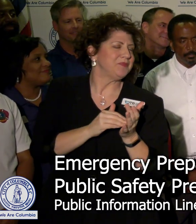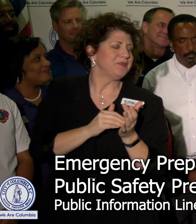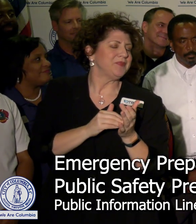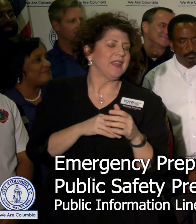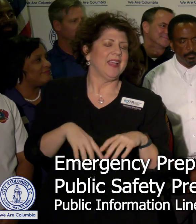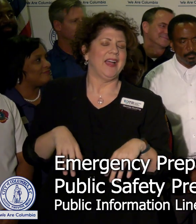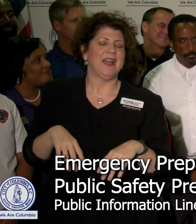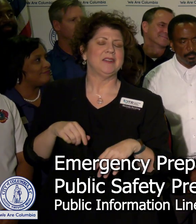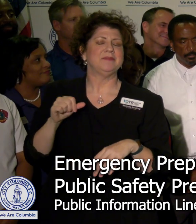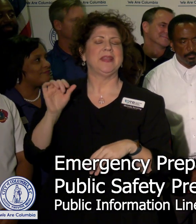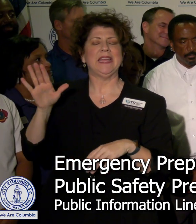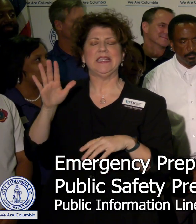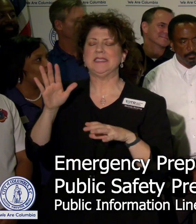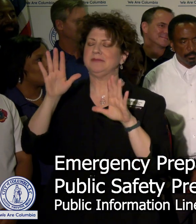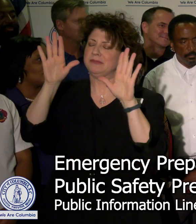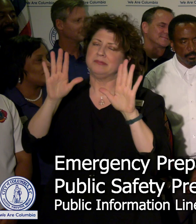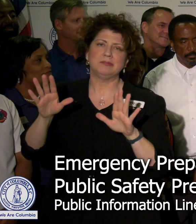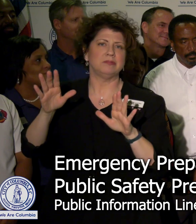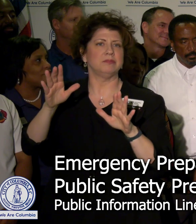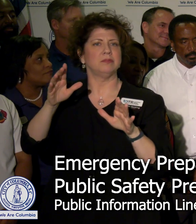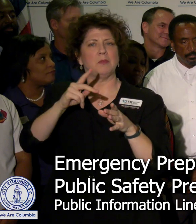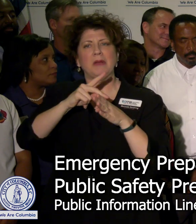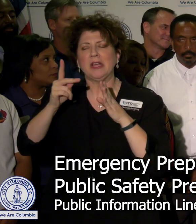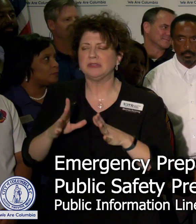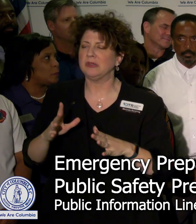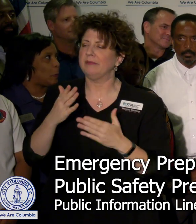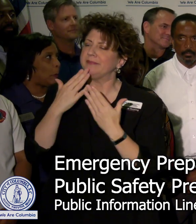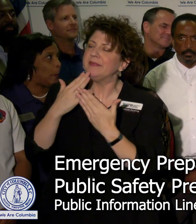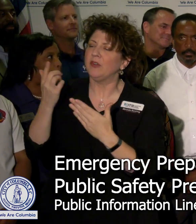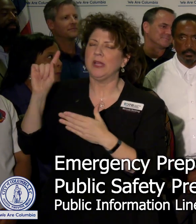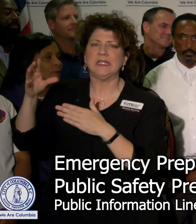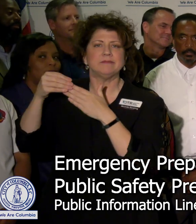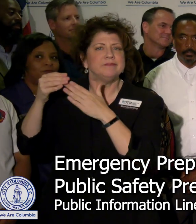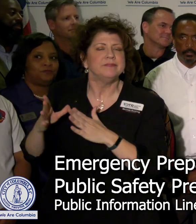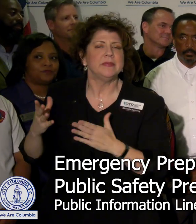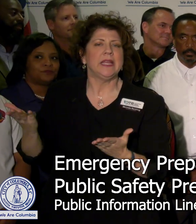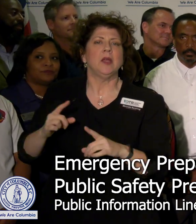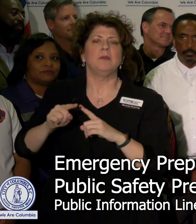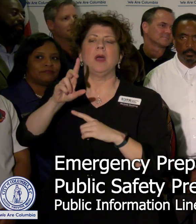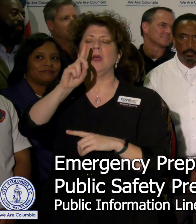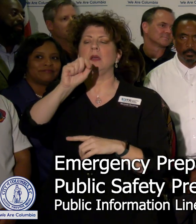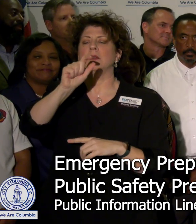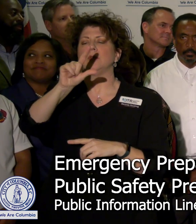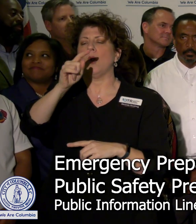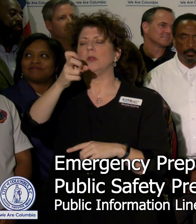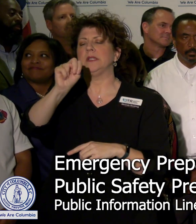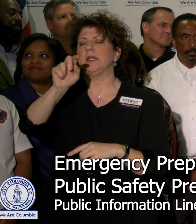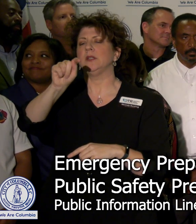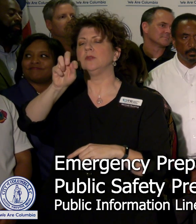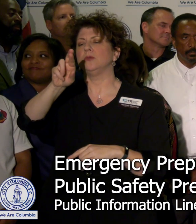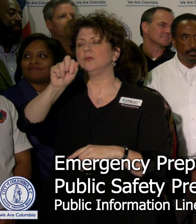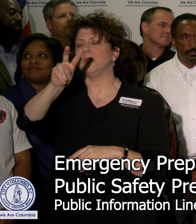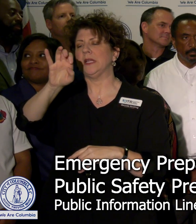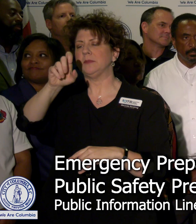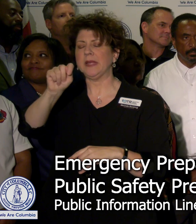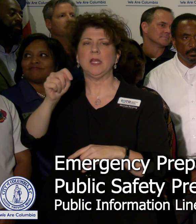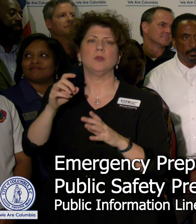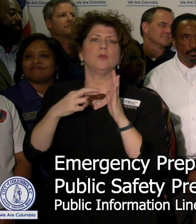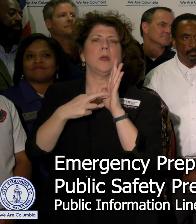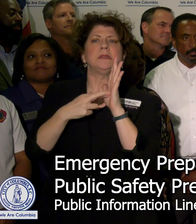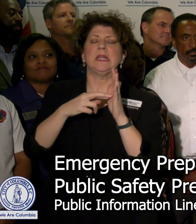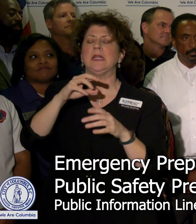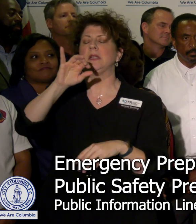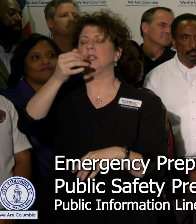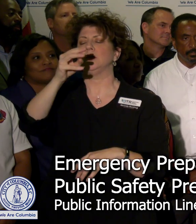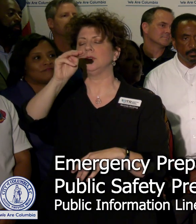professional. We're so thankful to have his leadership here and also I'm happy to have Dalton Tresmond representing the office of Congressman Jim